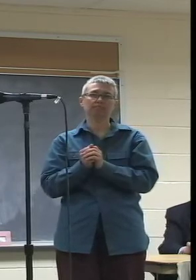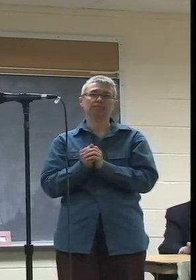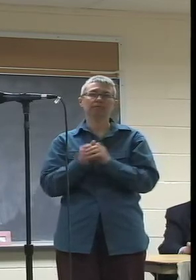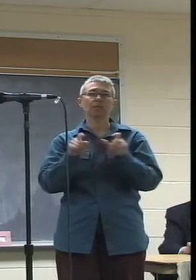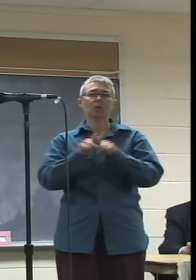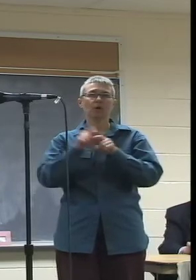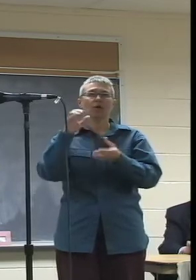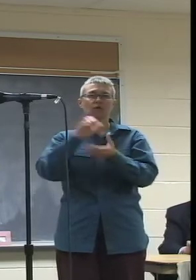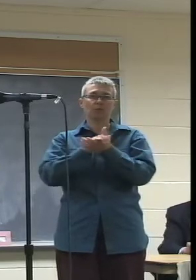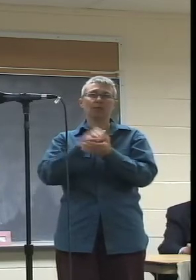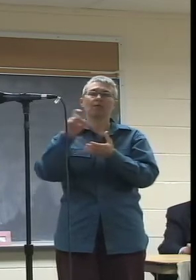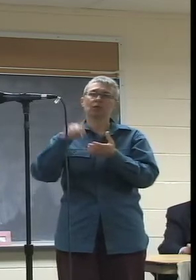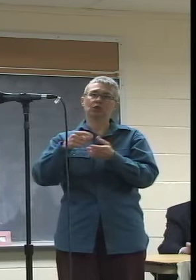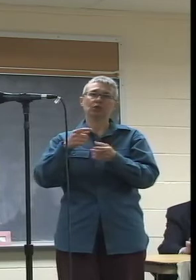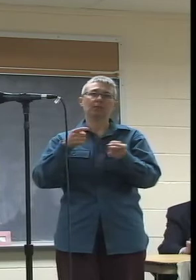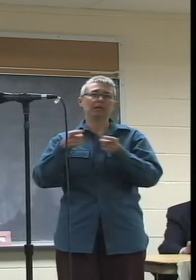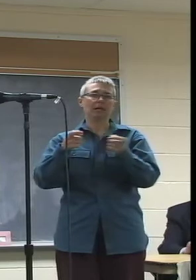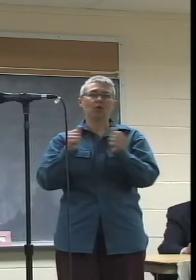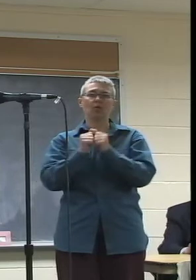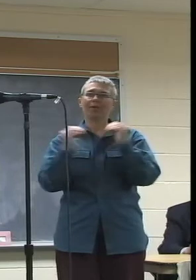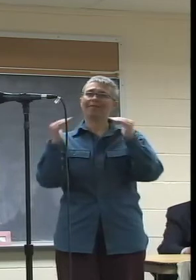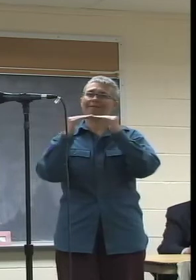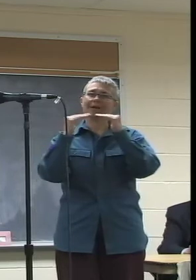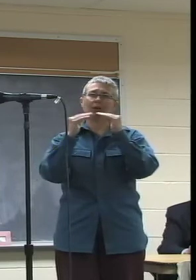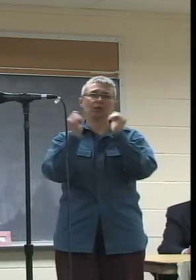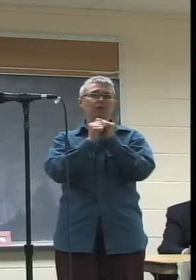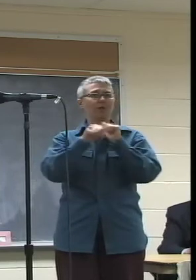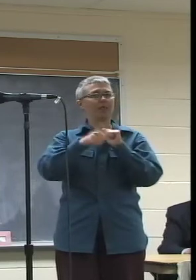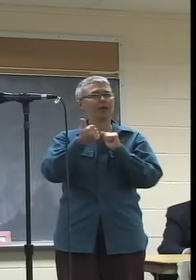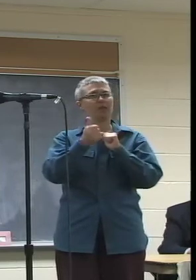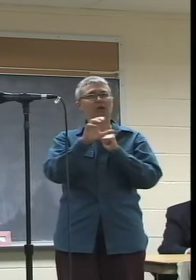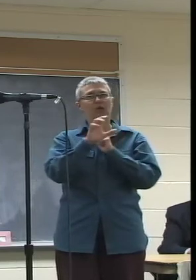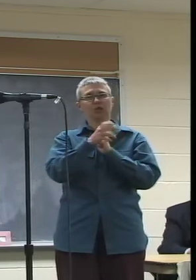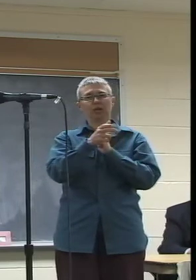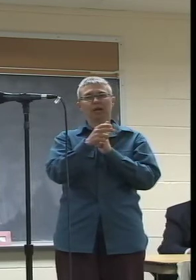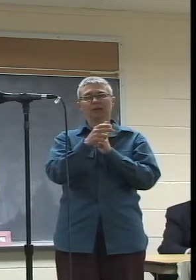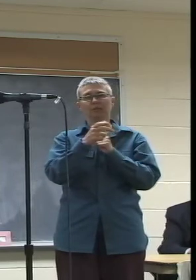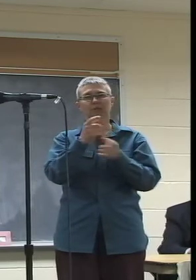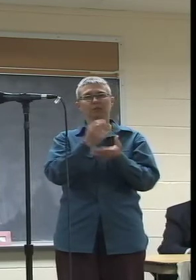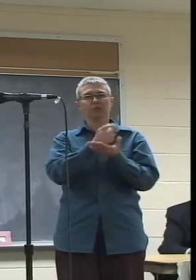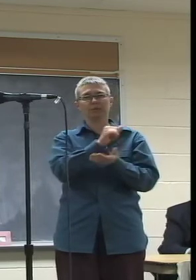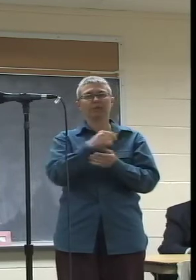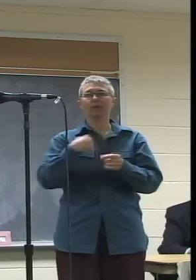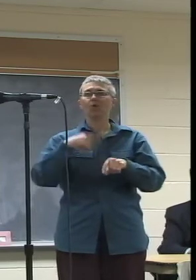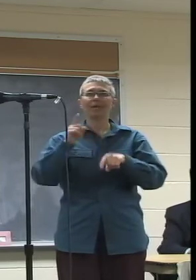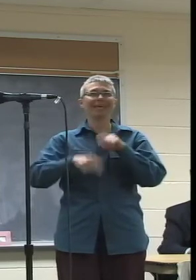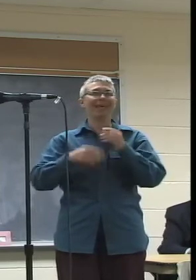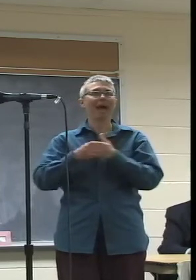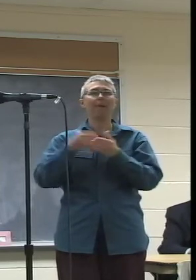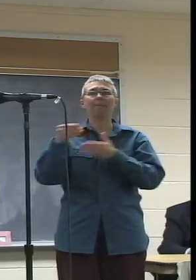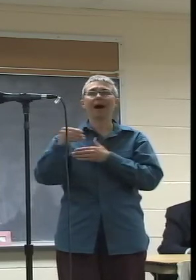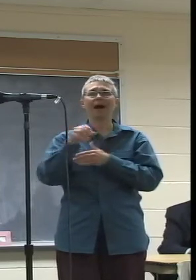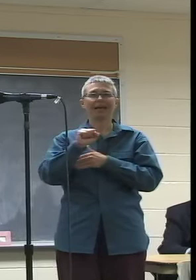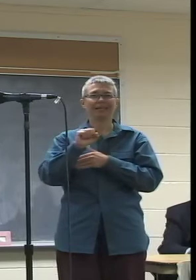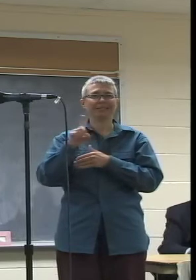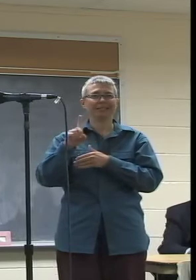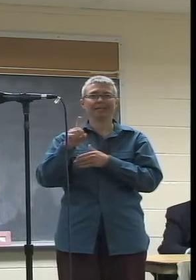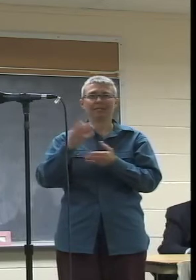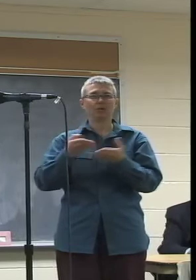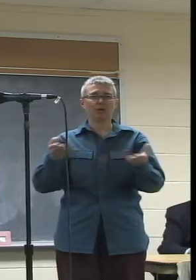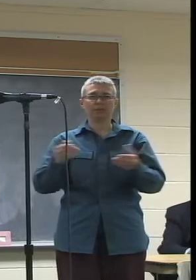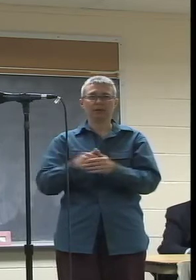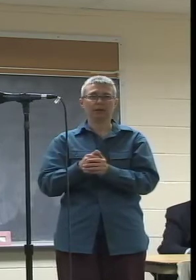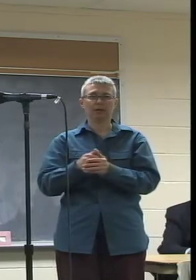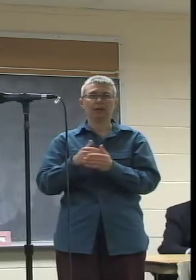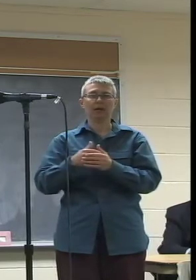that we should be treated equitably to other other channels that are carried by Comcast. We can't buy standard definition equipment. It's impossible. The next set of